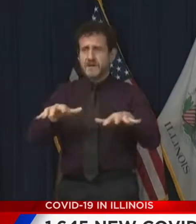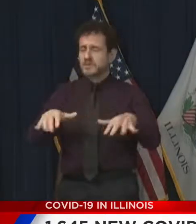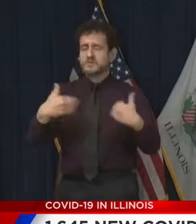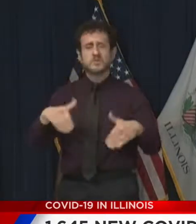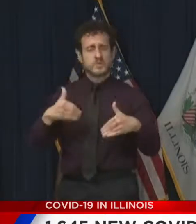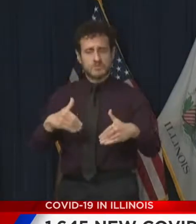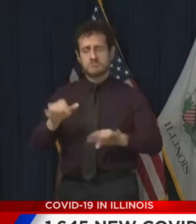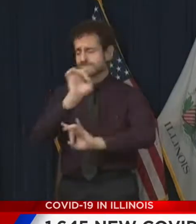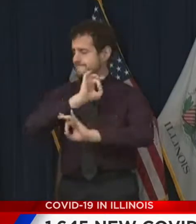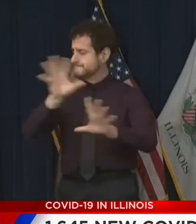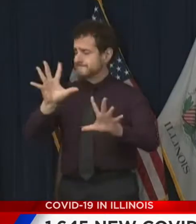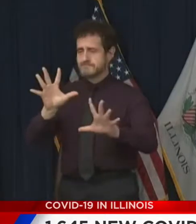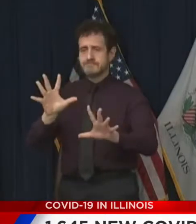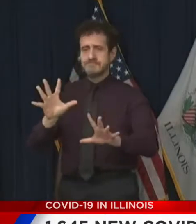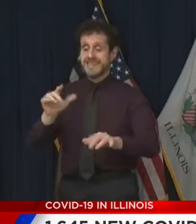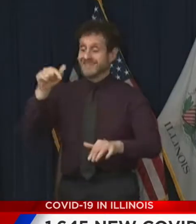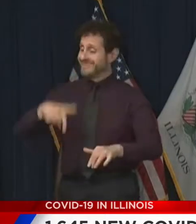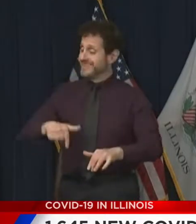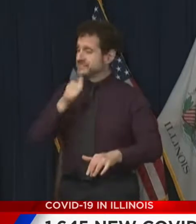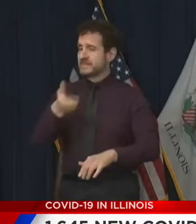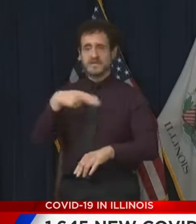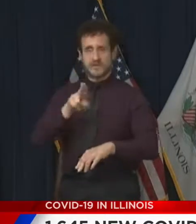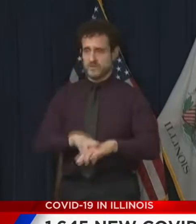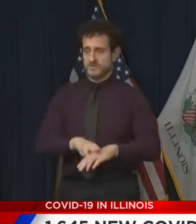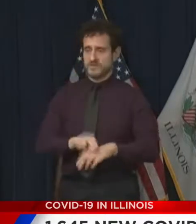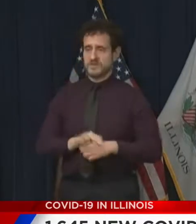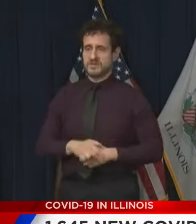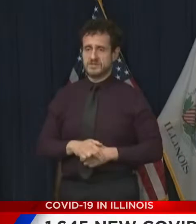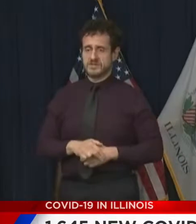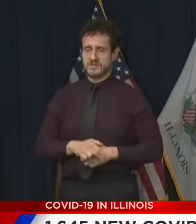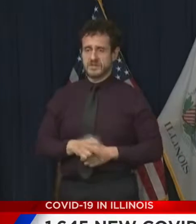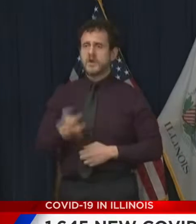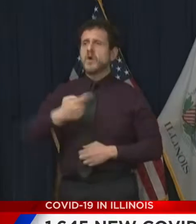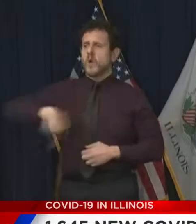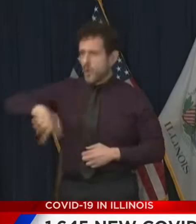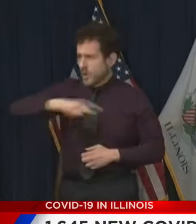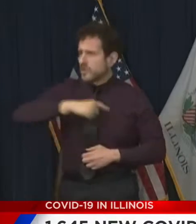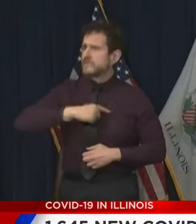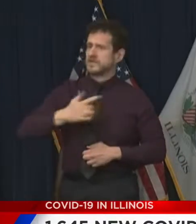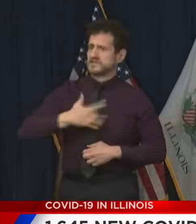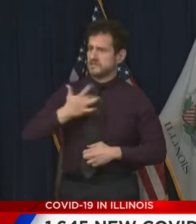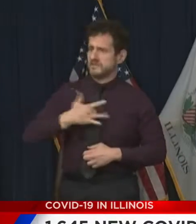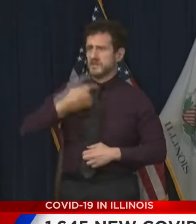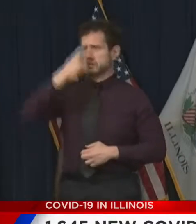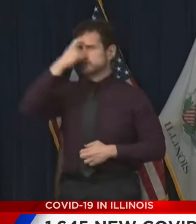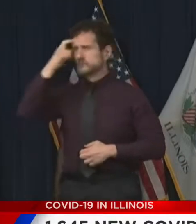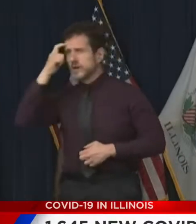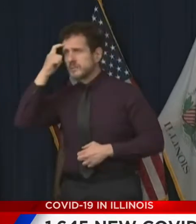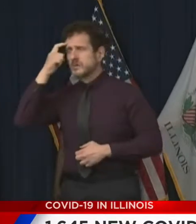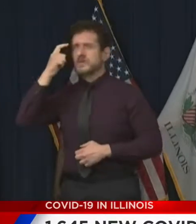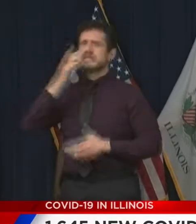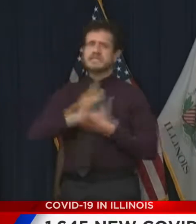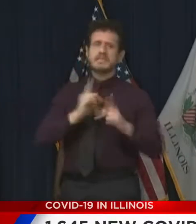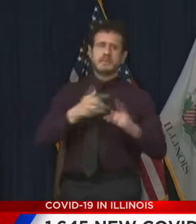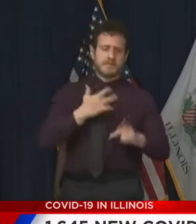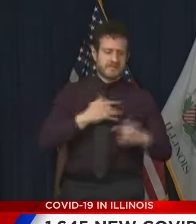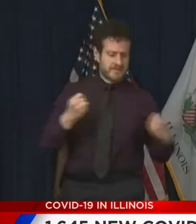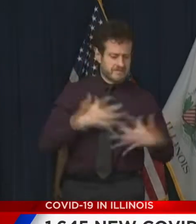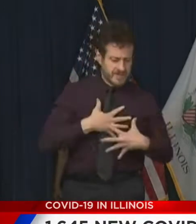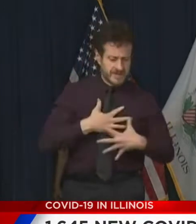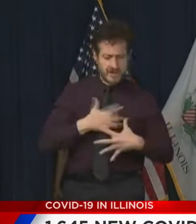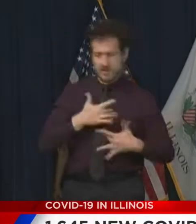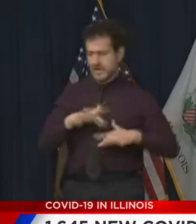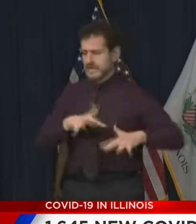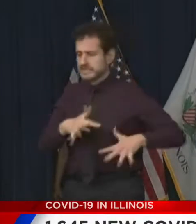Fact. This is not a normal event, and as all trauma, this has caused alternating and varying amounts of fear, of anxiety,